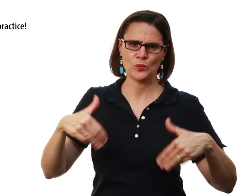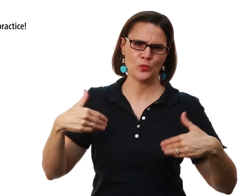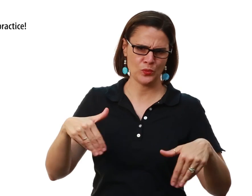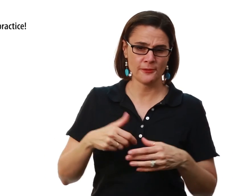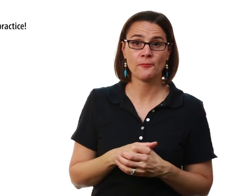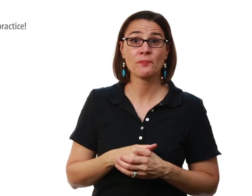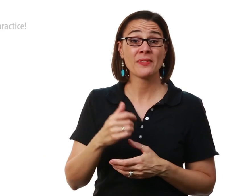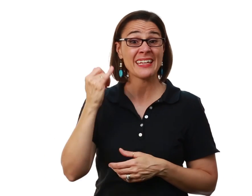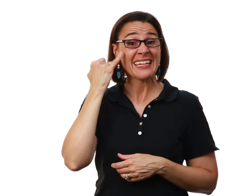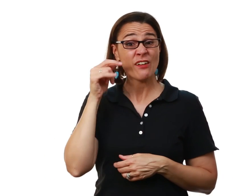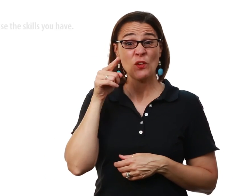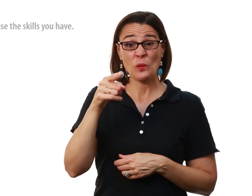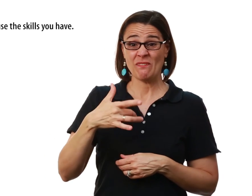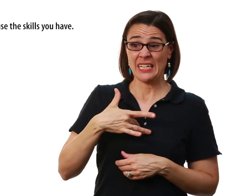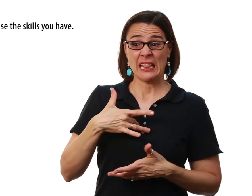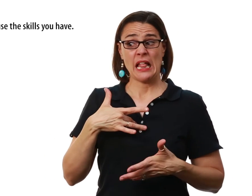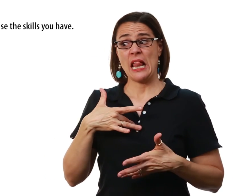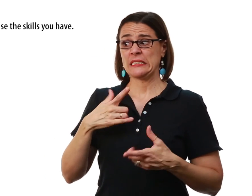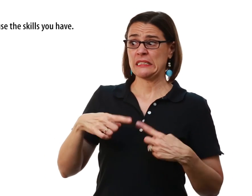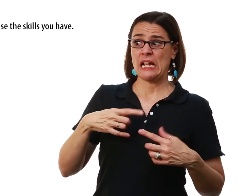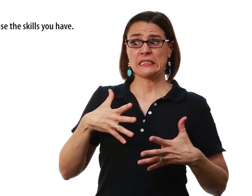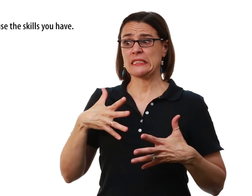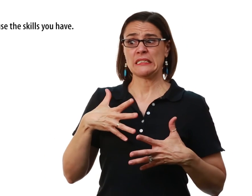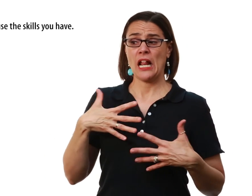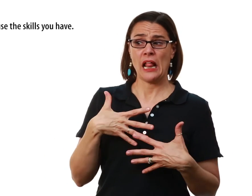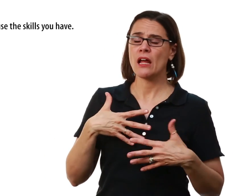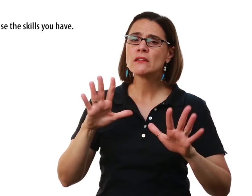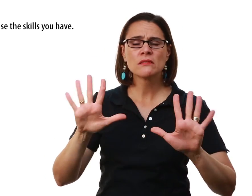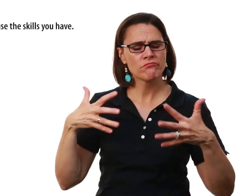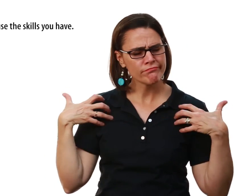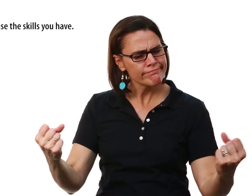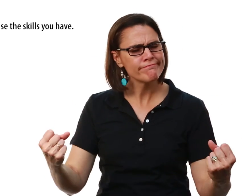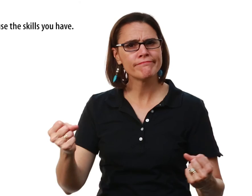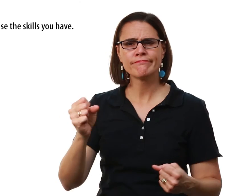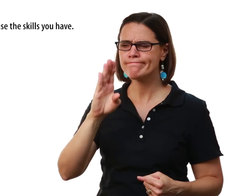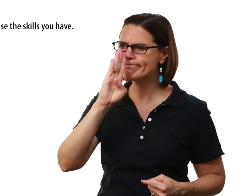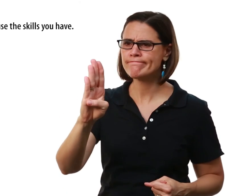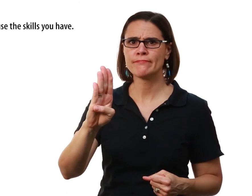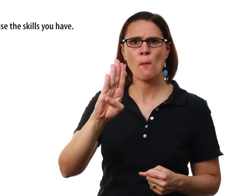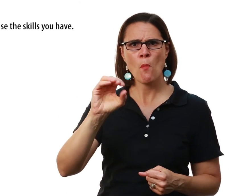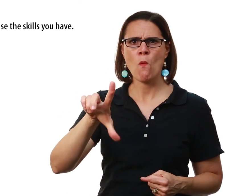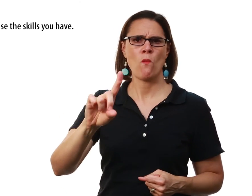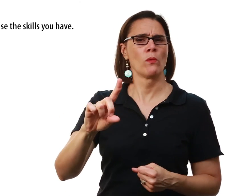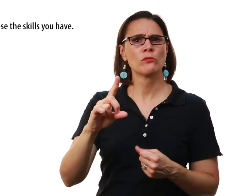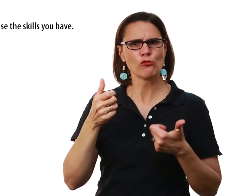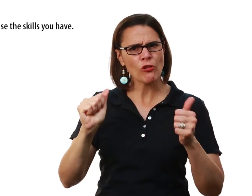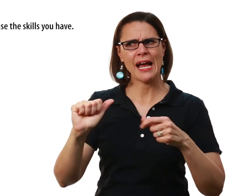takes precedent If you feel as though That you're intimidated By the sign language skills That you have Be bold Try to